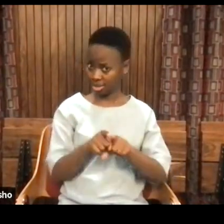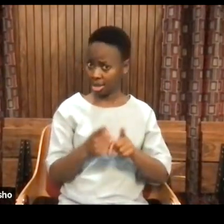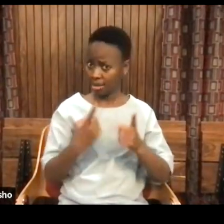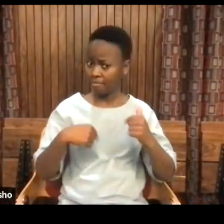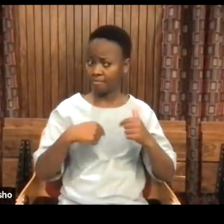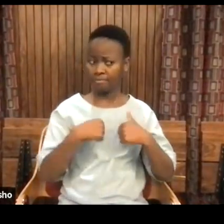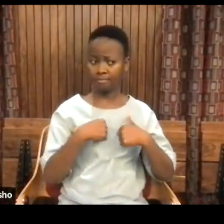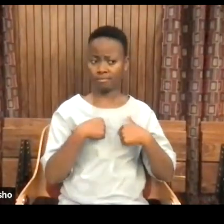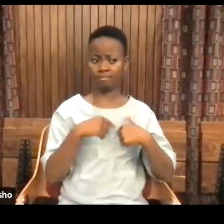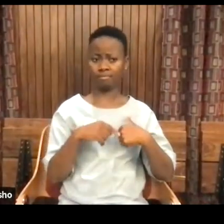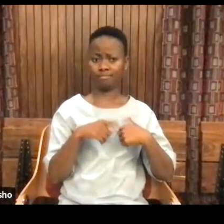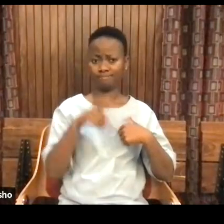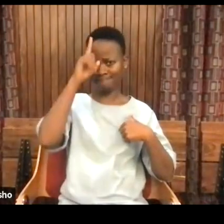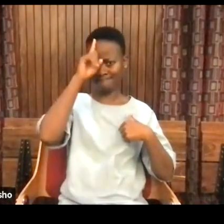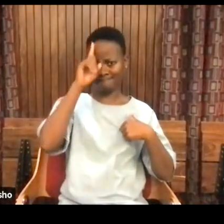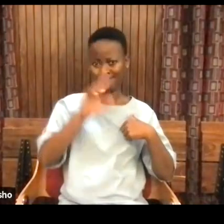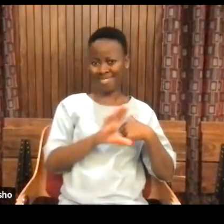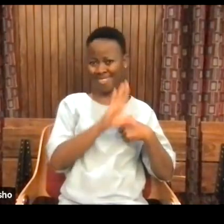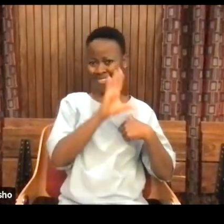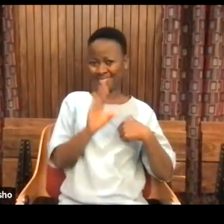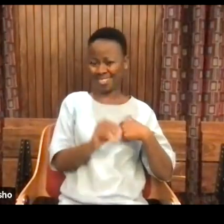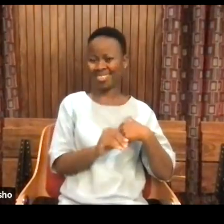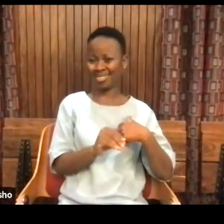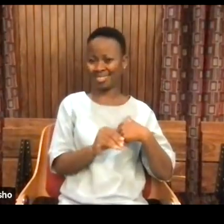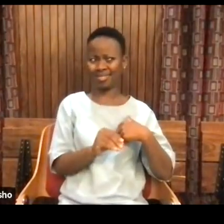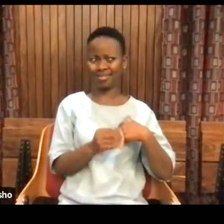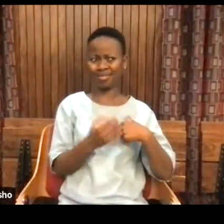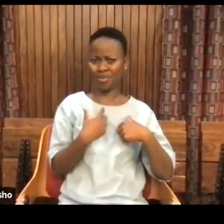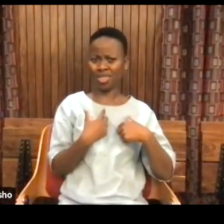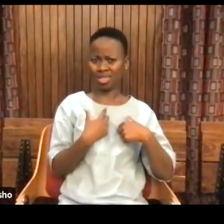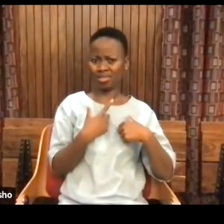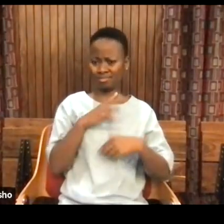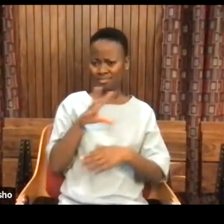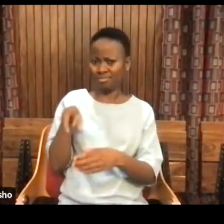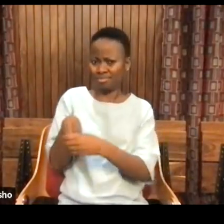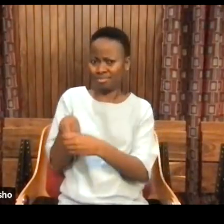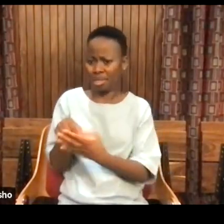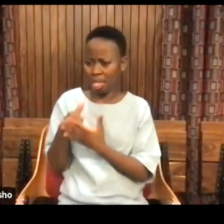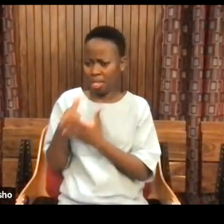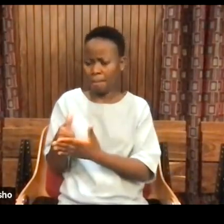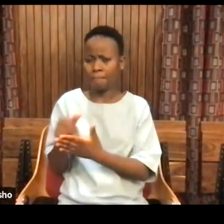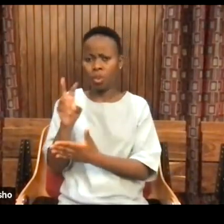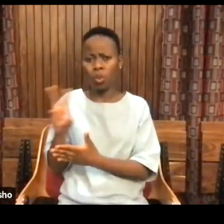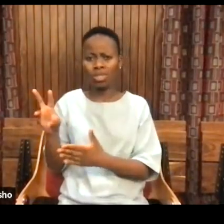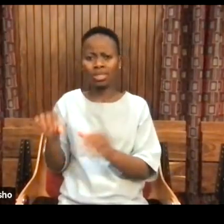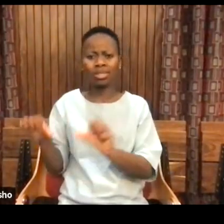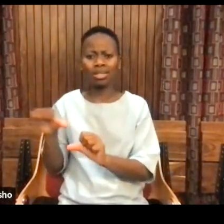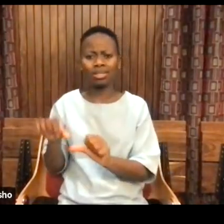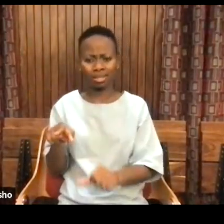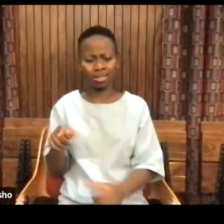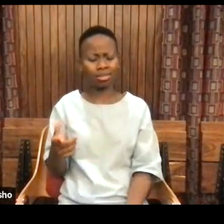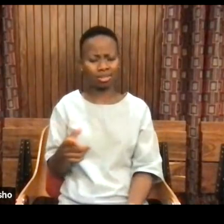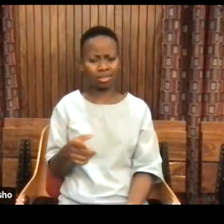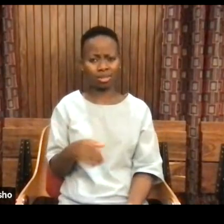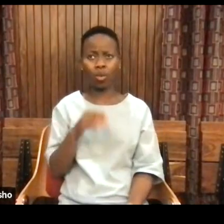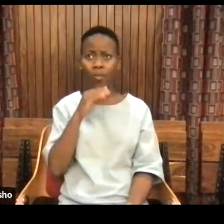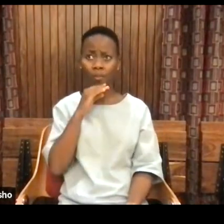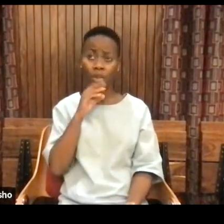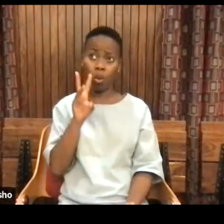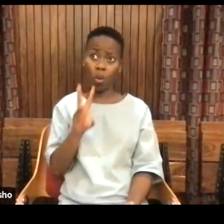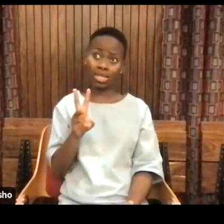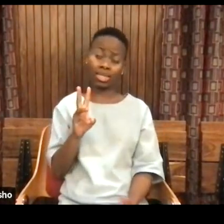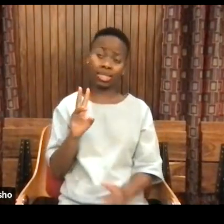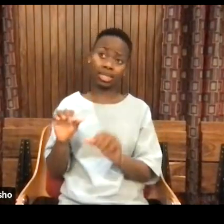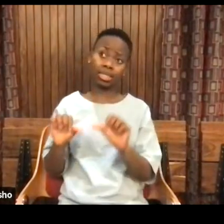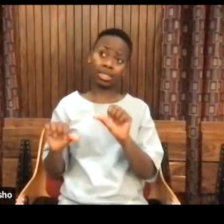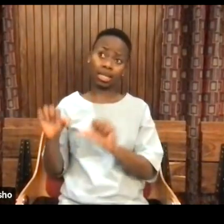Western science. So it's a lie. I think in line with the theme of this